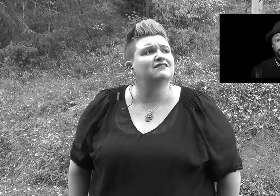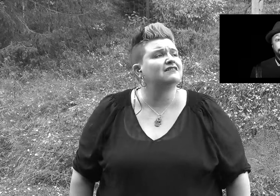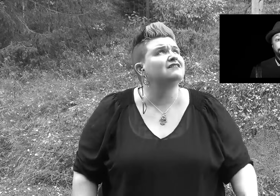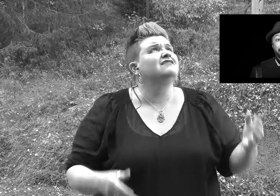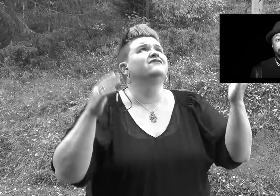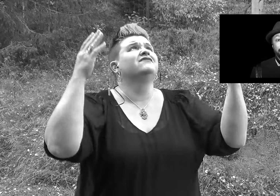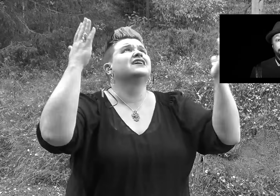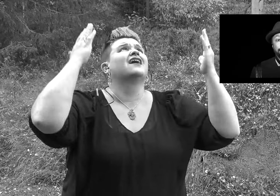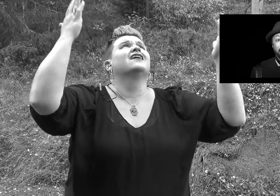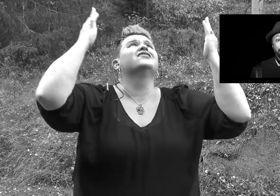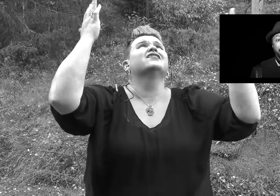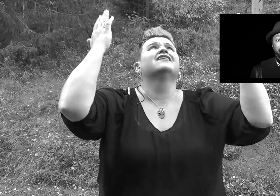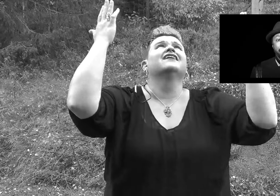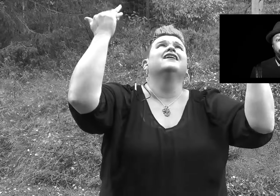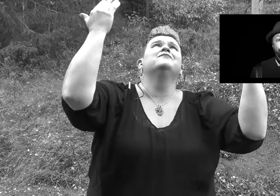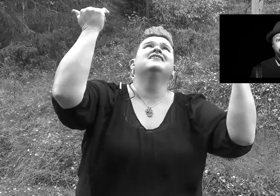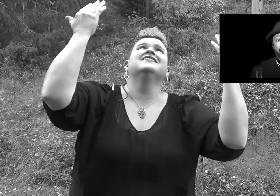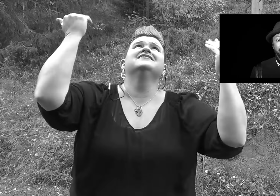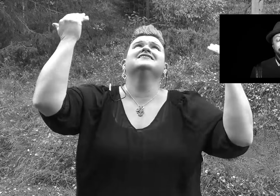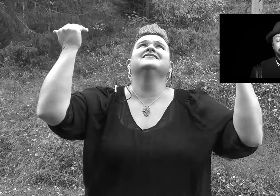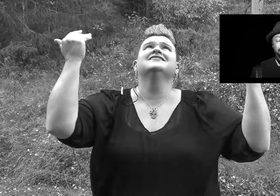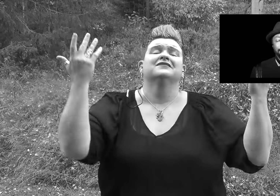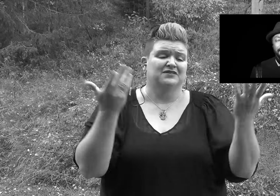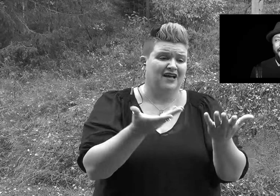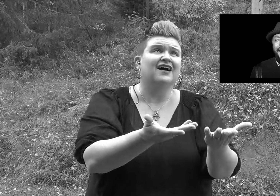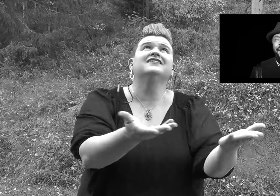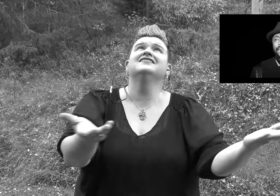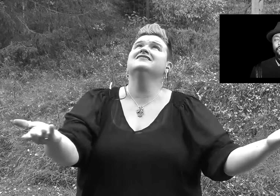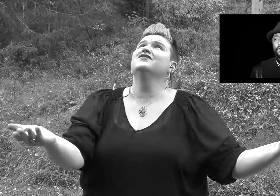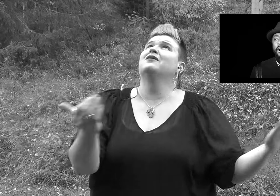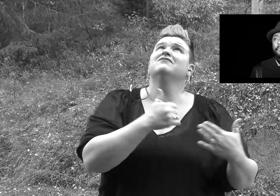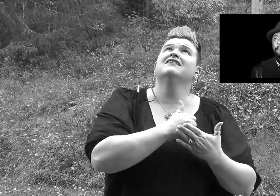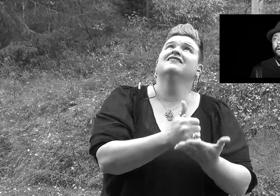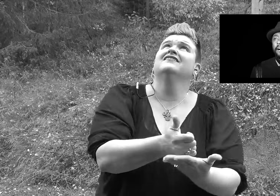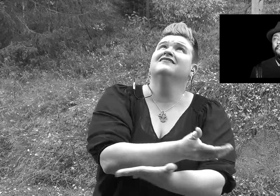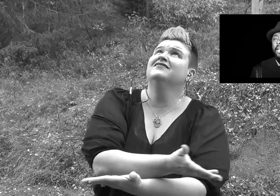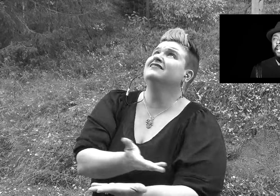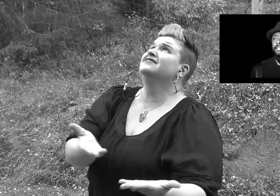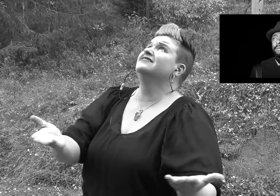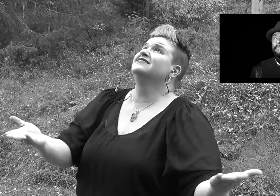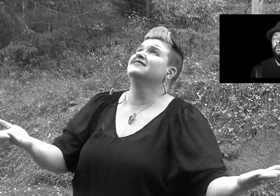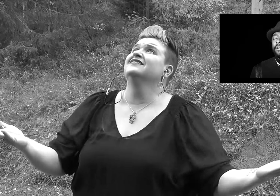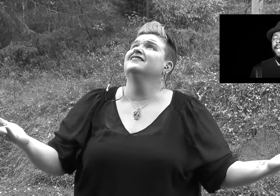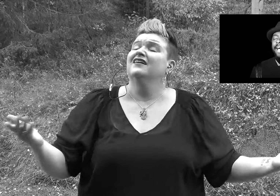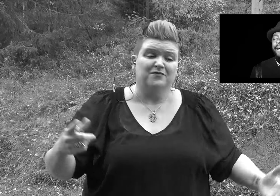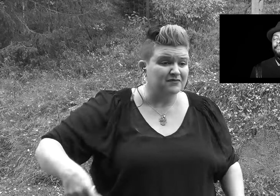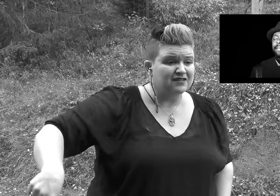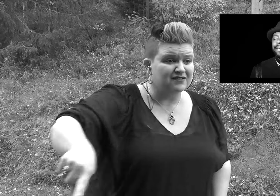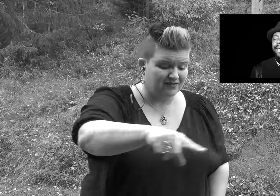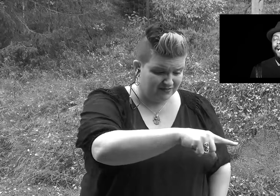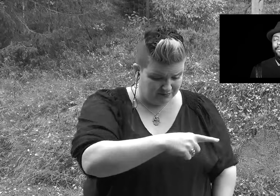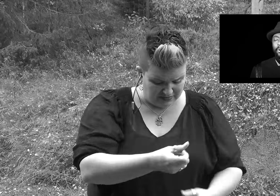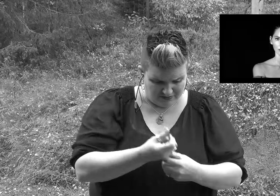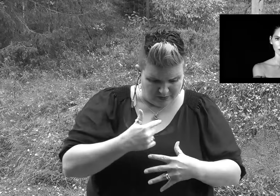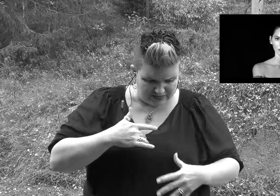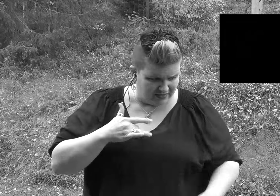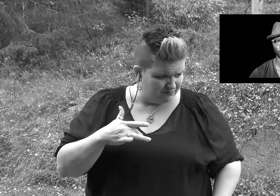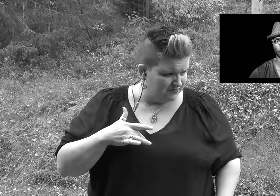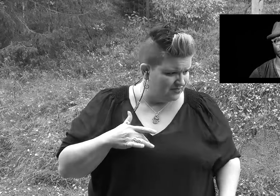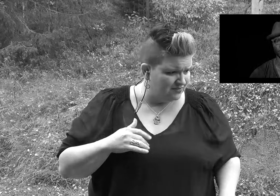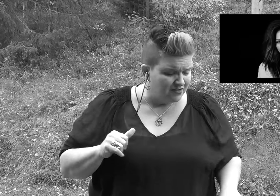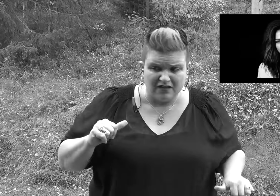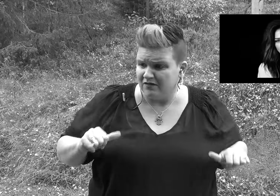Father, father, father, help us There's some guidance from above Cause people got me, got me